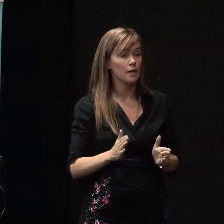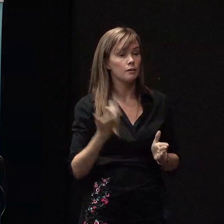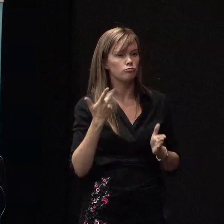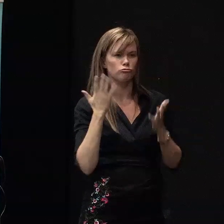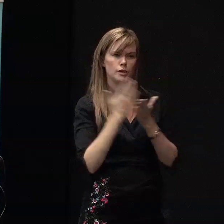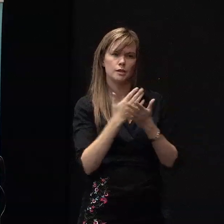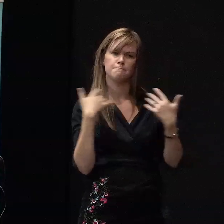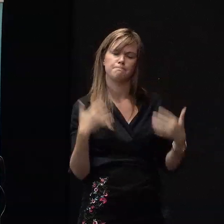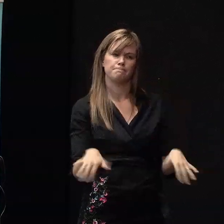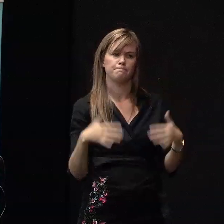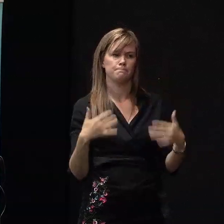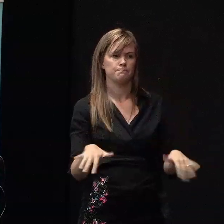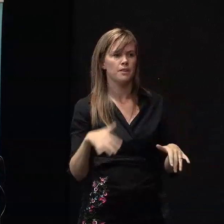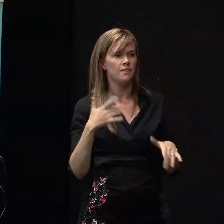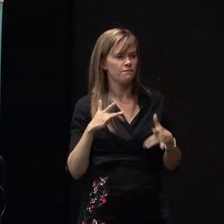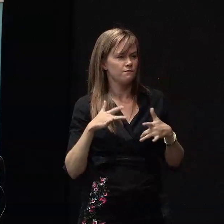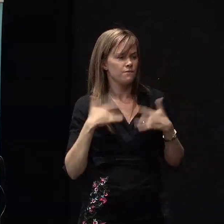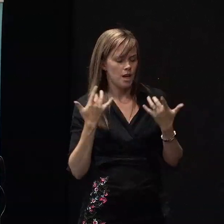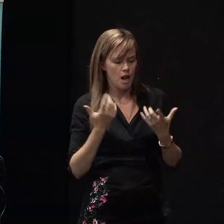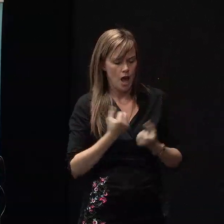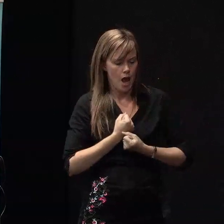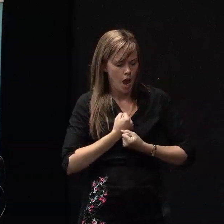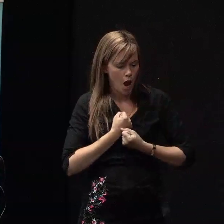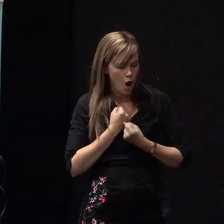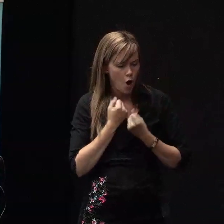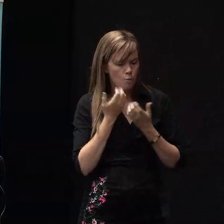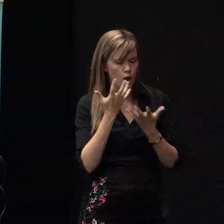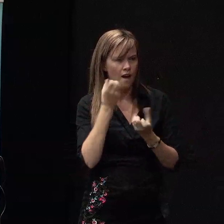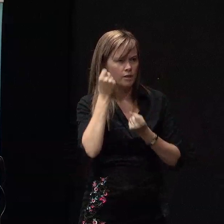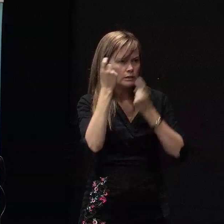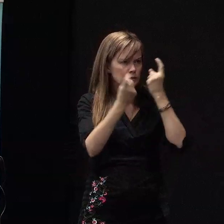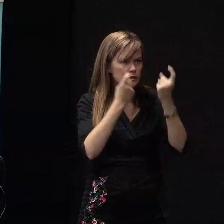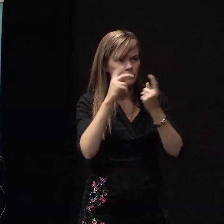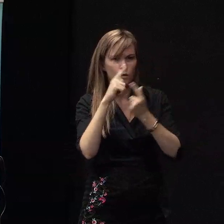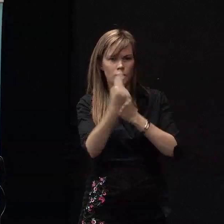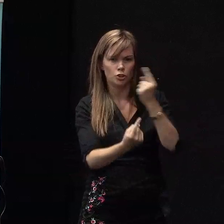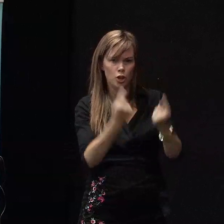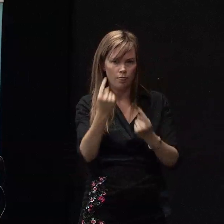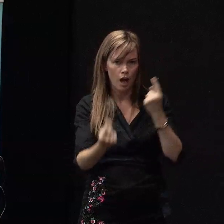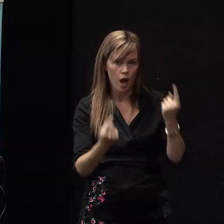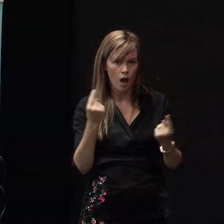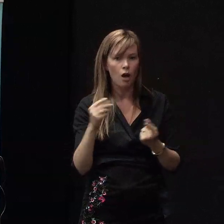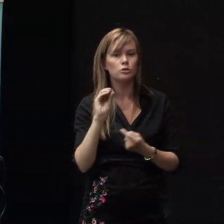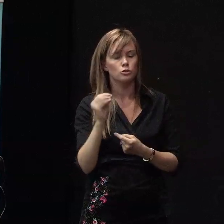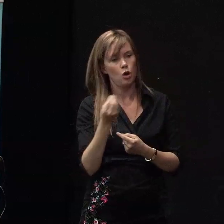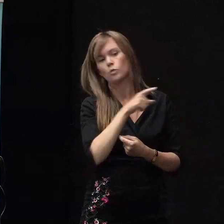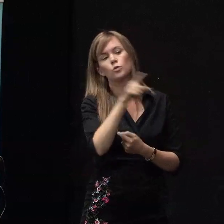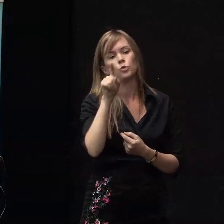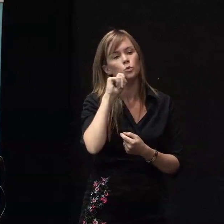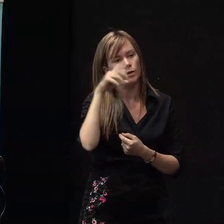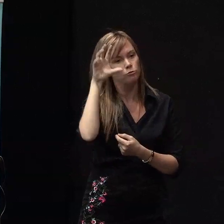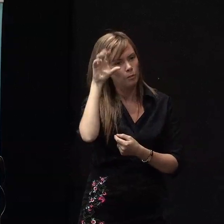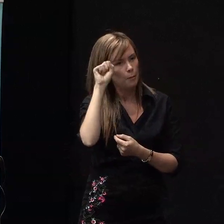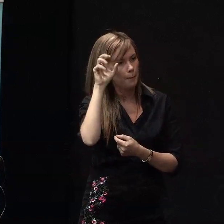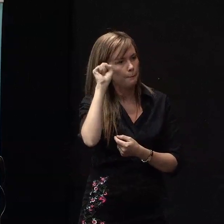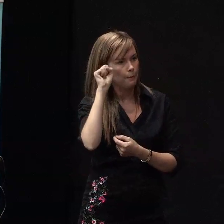They feel an outpouring of concern for each other. And so you will recall when